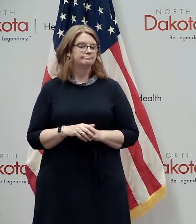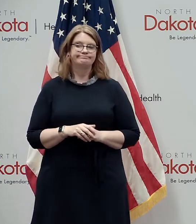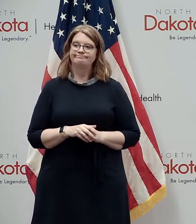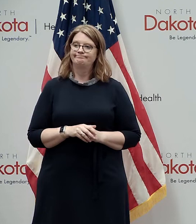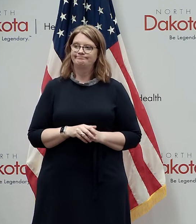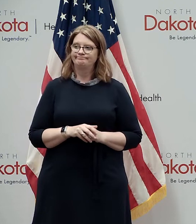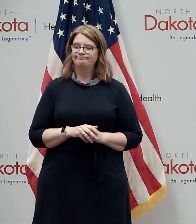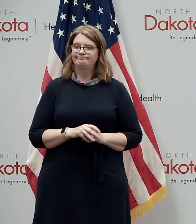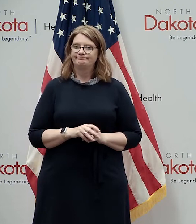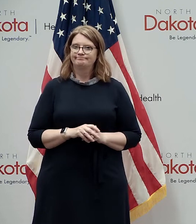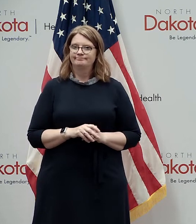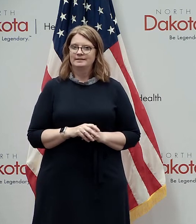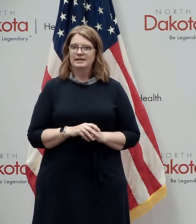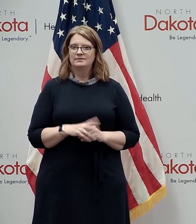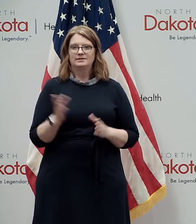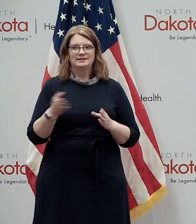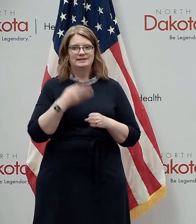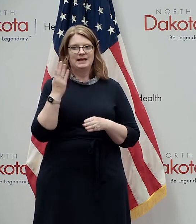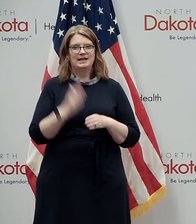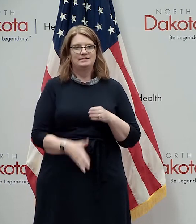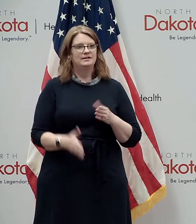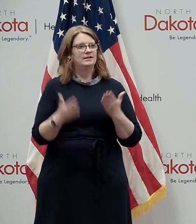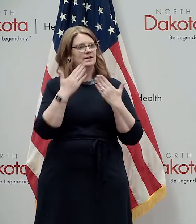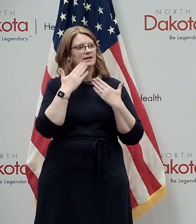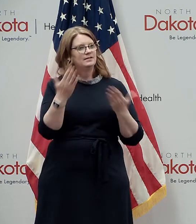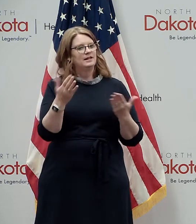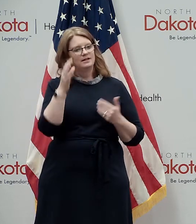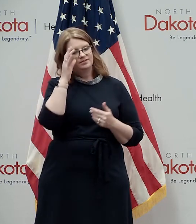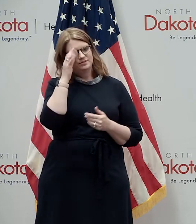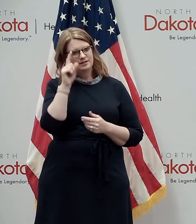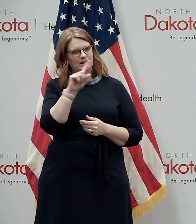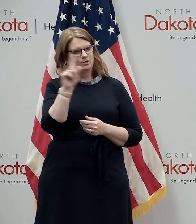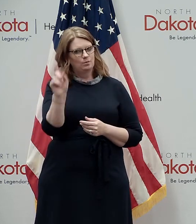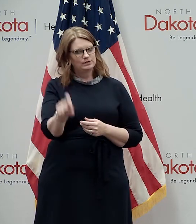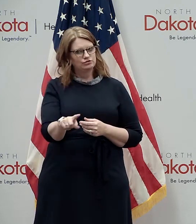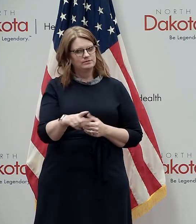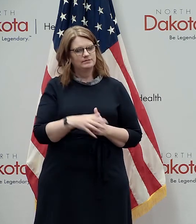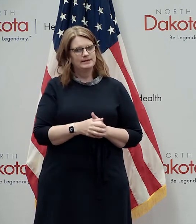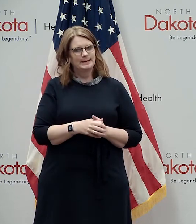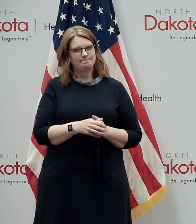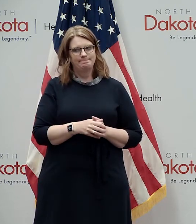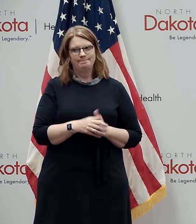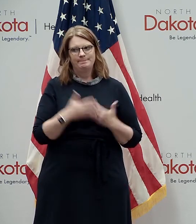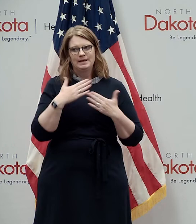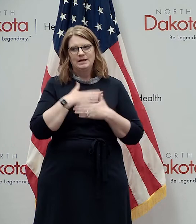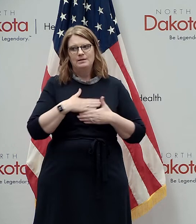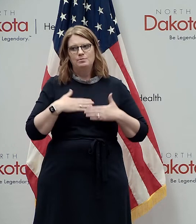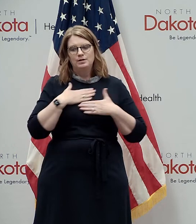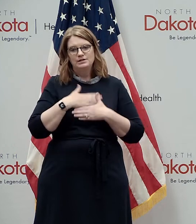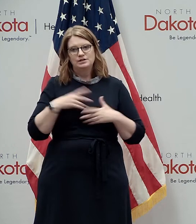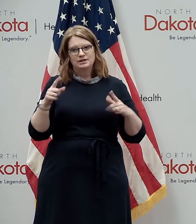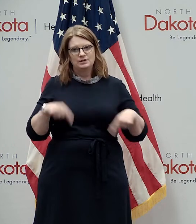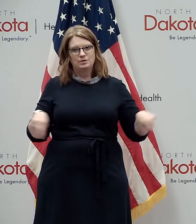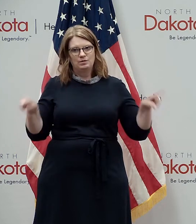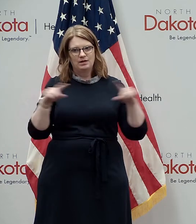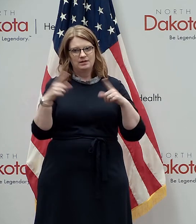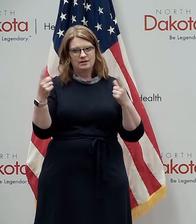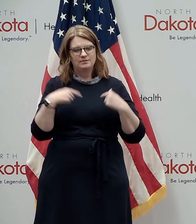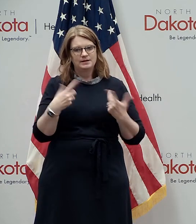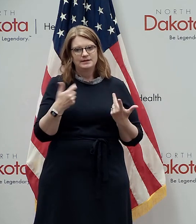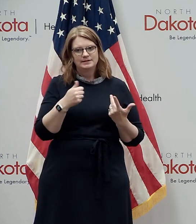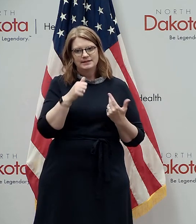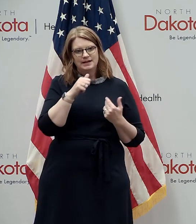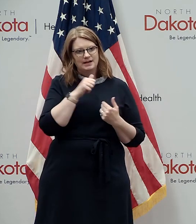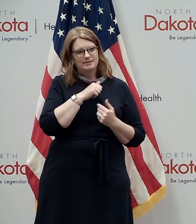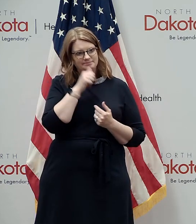okay with that uh i think we've made it to the end but thank you for that uh thanks for that question and again uh we appreciate everybody being here and if you're hung in through